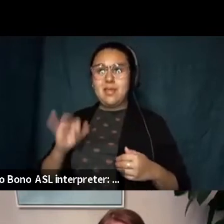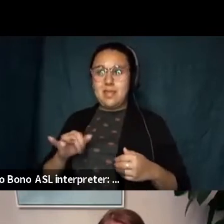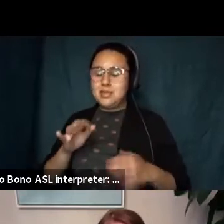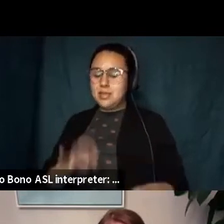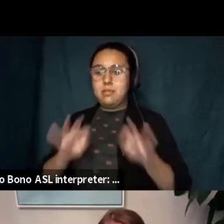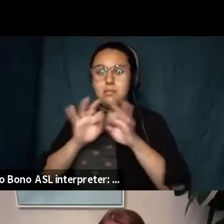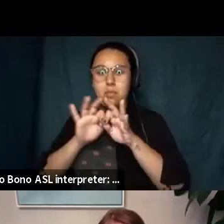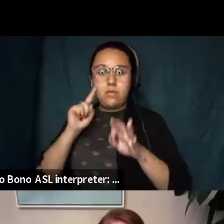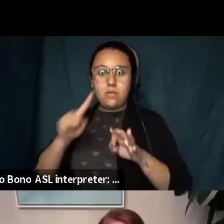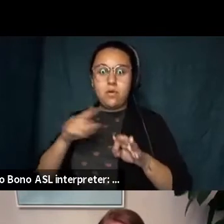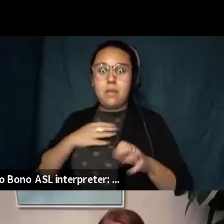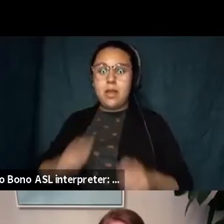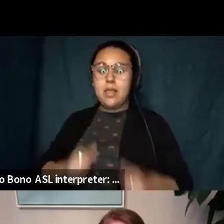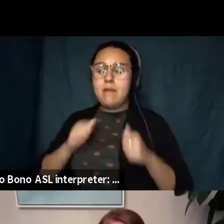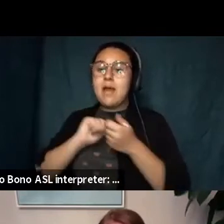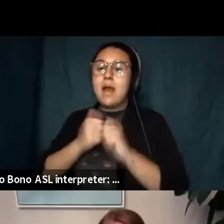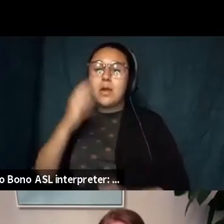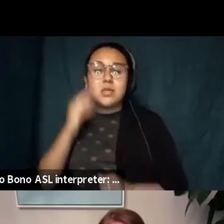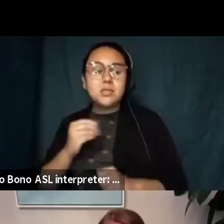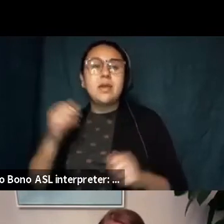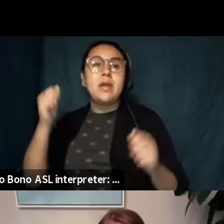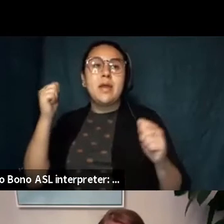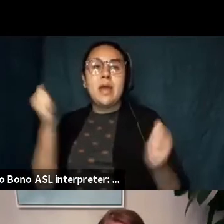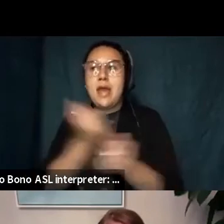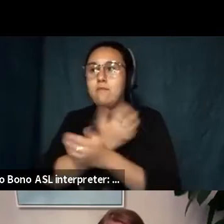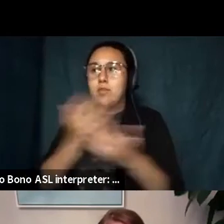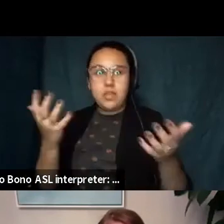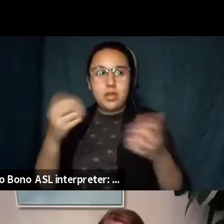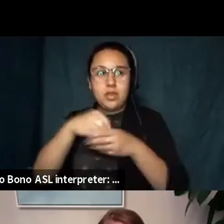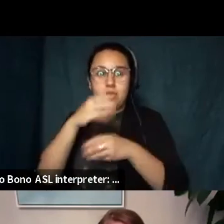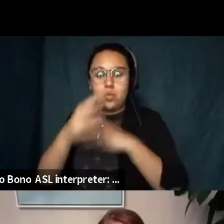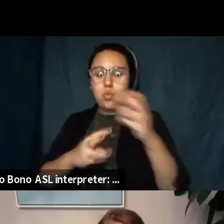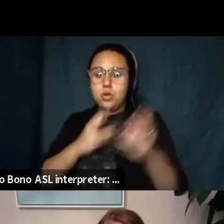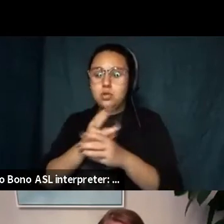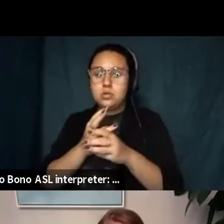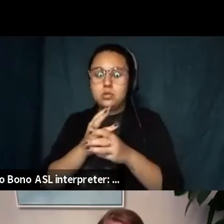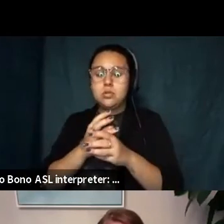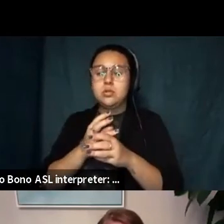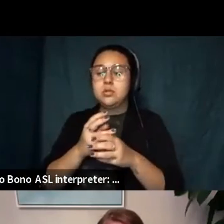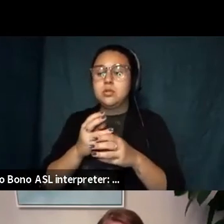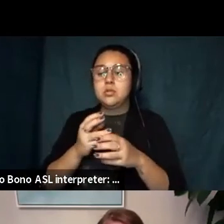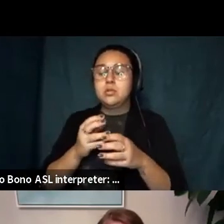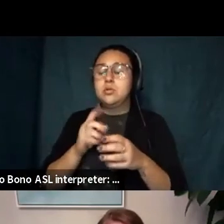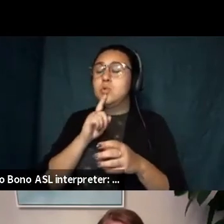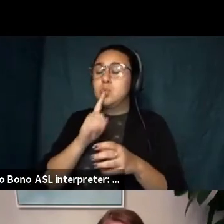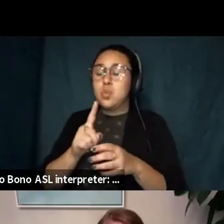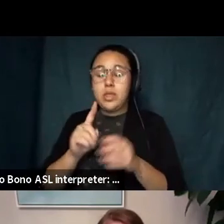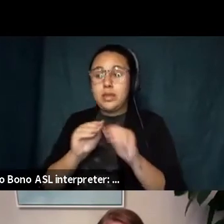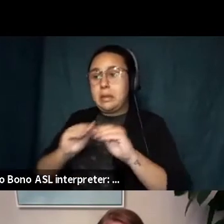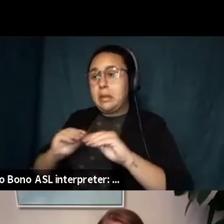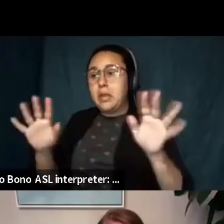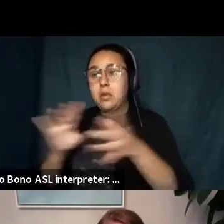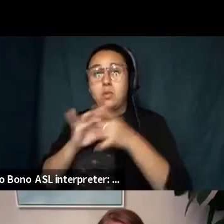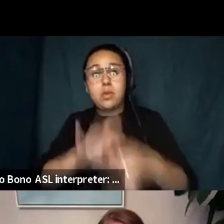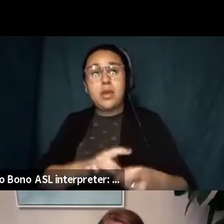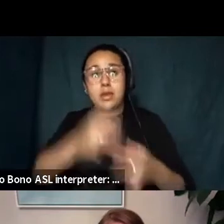experience every facet of of the world whether or not that is sort of explicitly related to to illness and disability